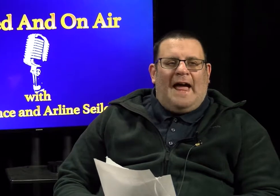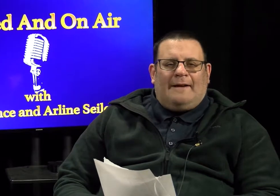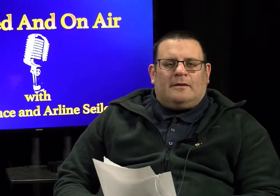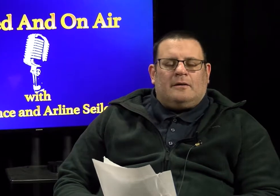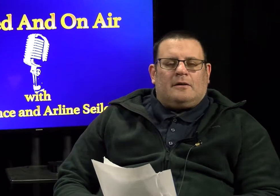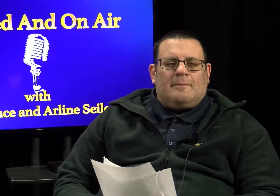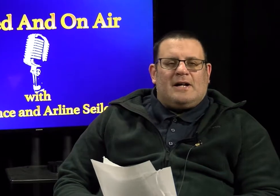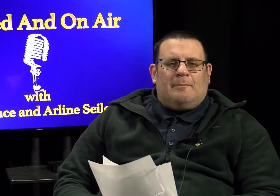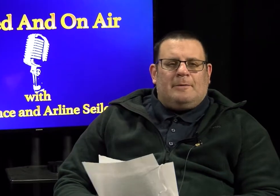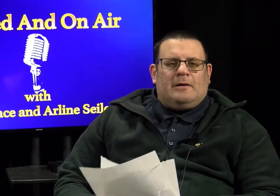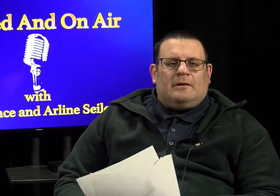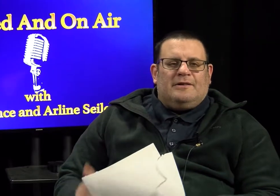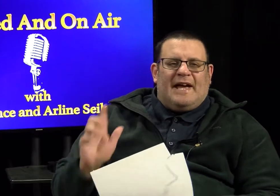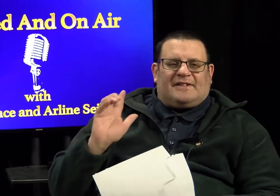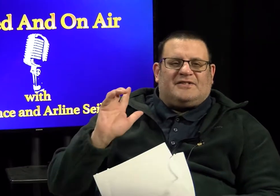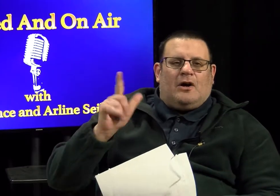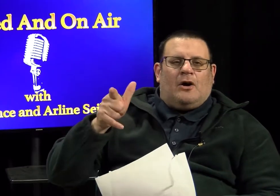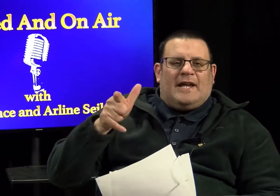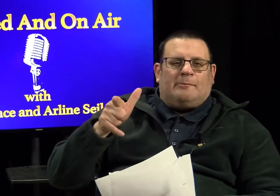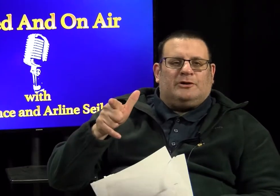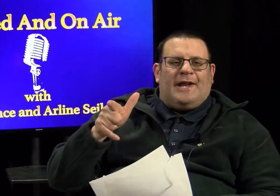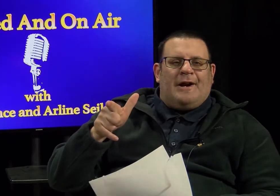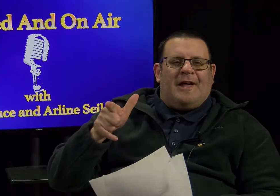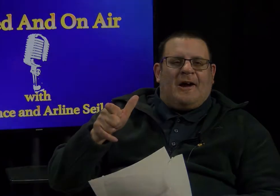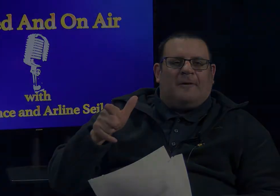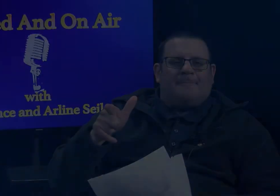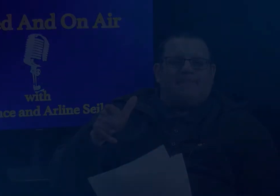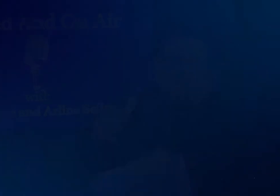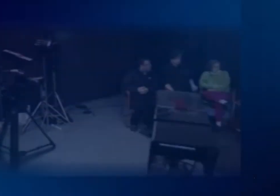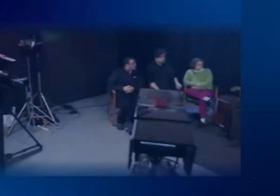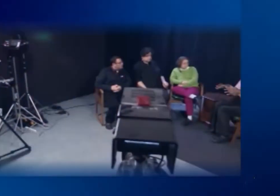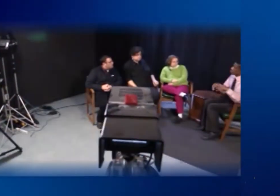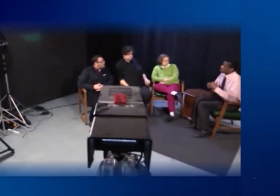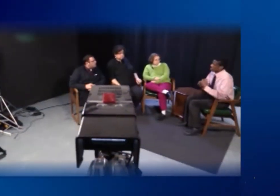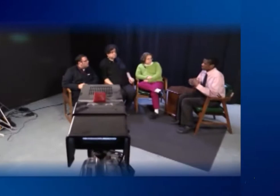All that coming up next on Able Then On Air.